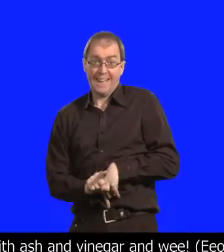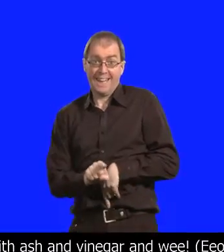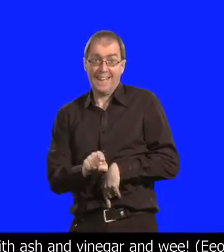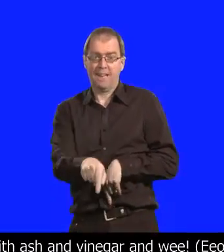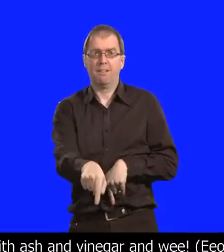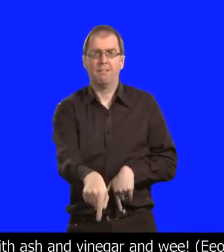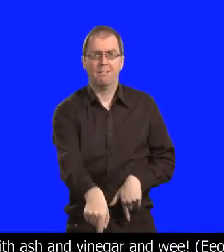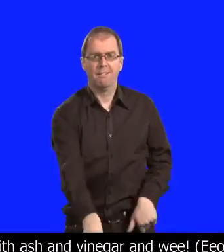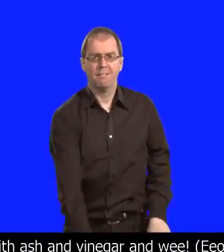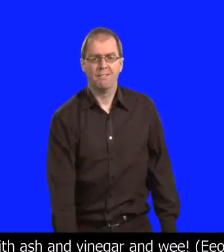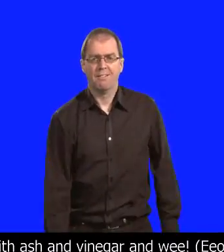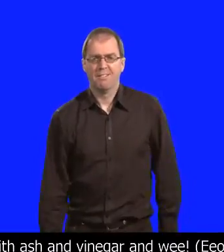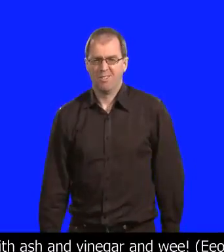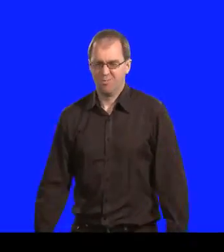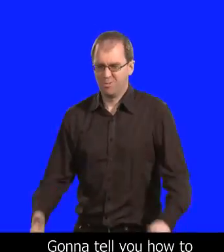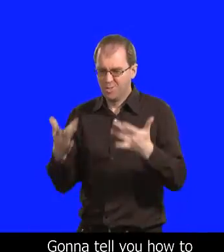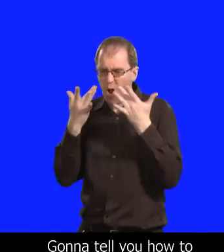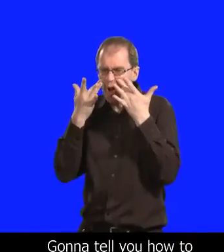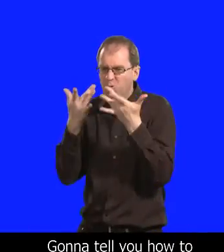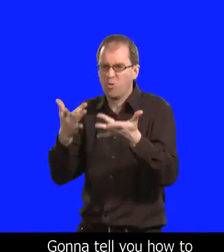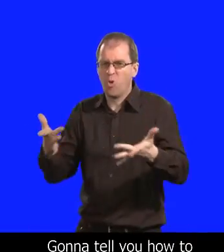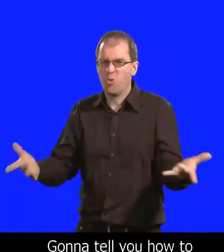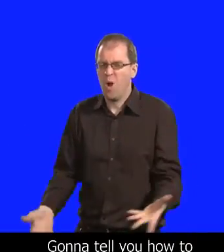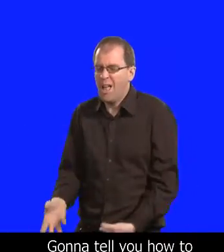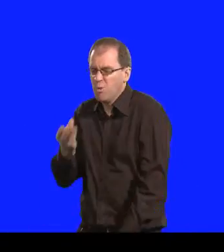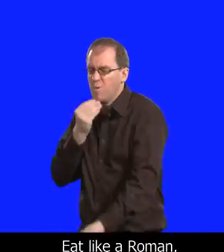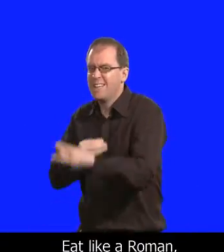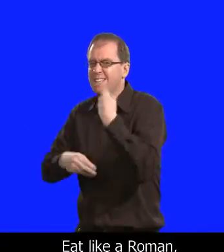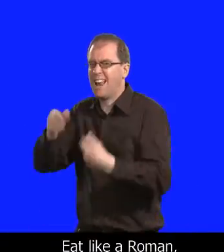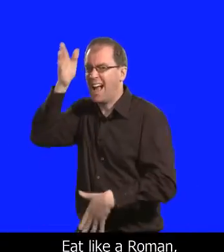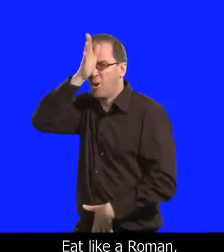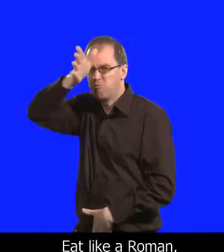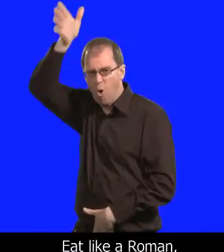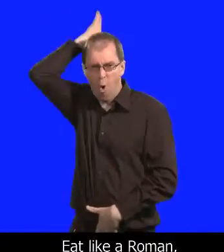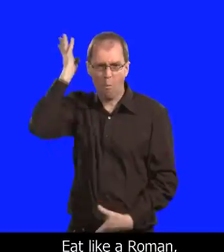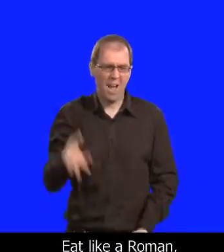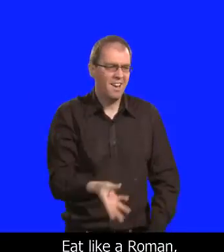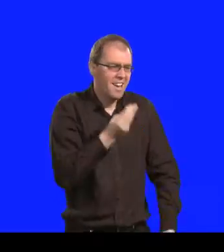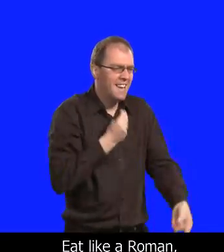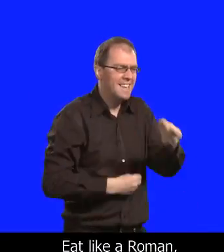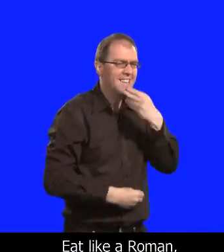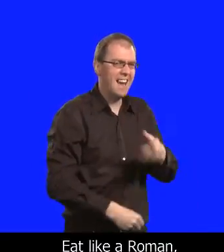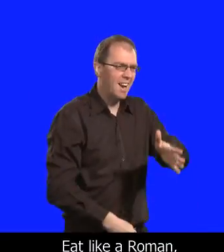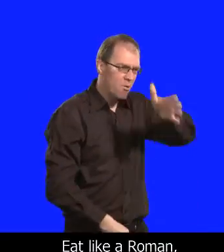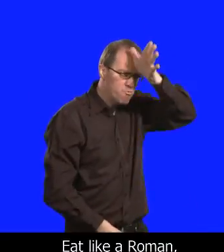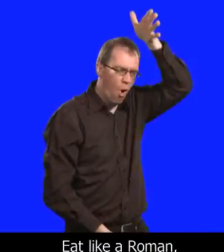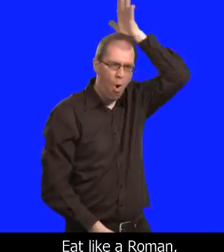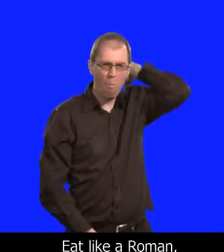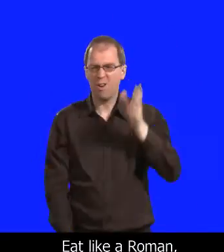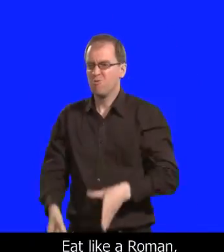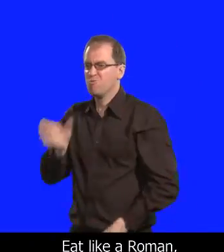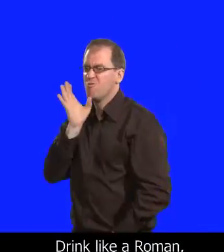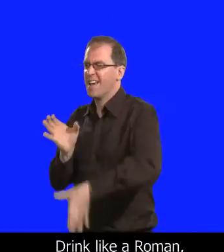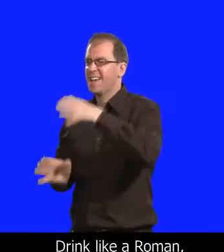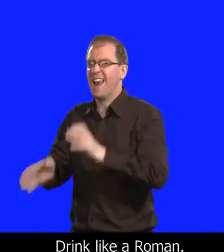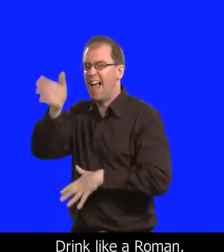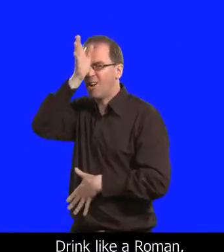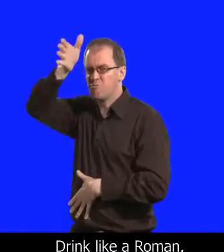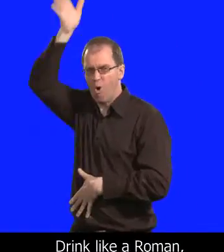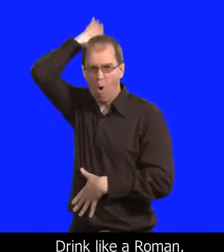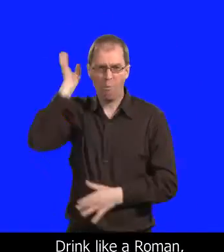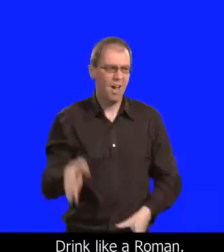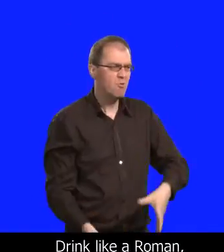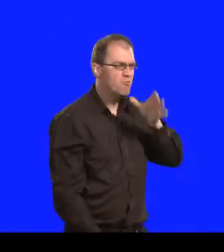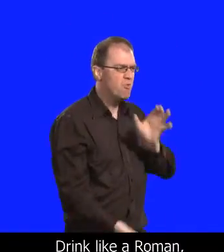and wheat Gonna tell you how to eat like a Roman, eat like a Roman Drink